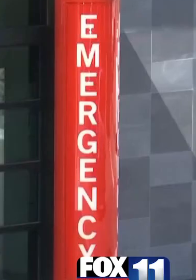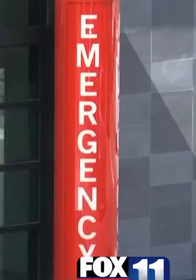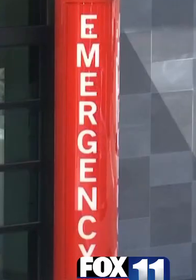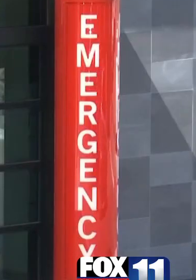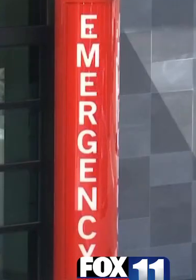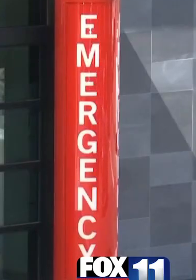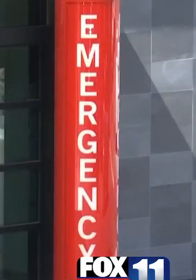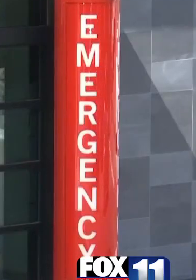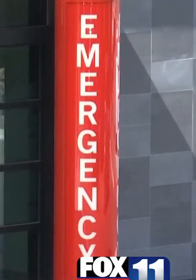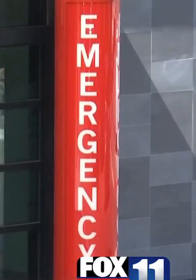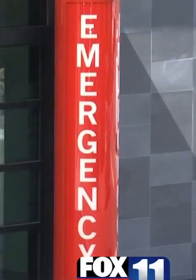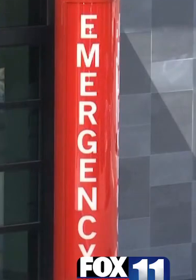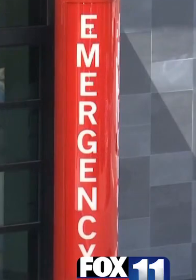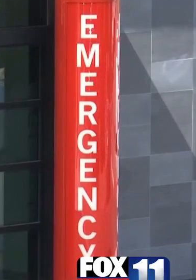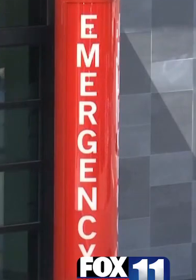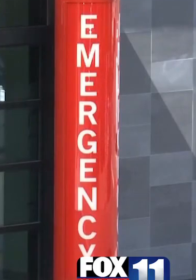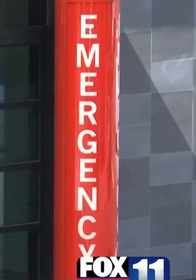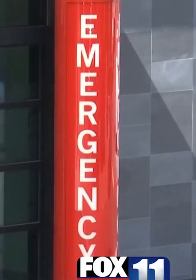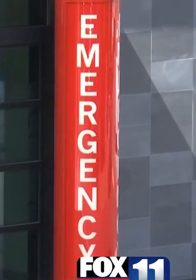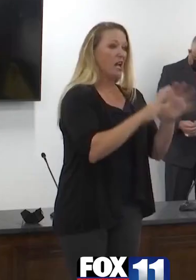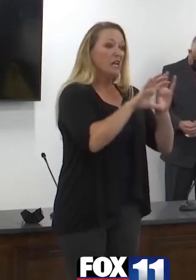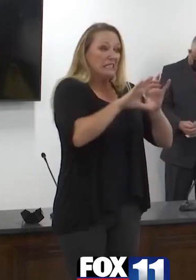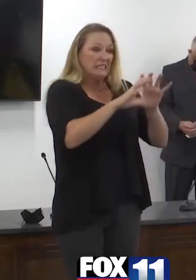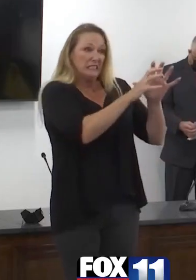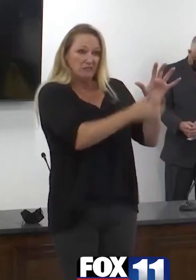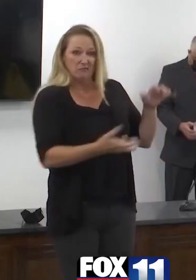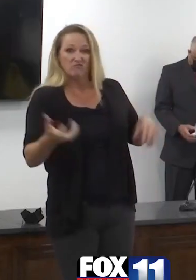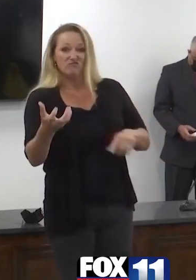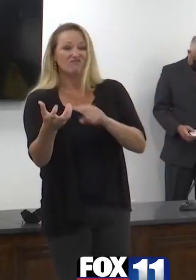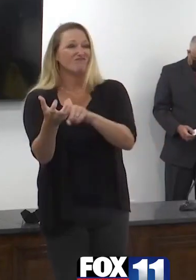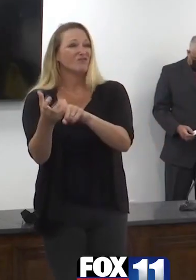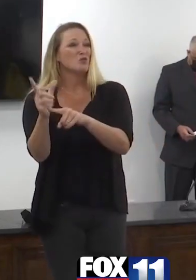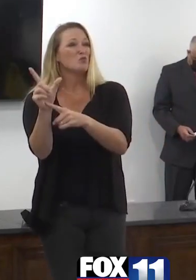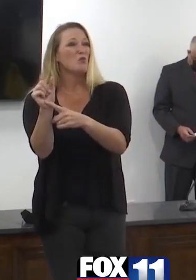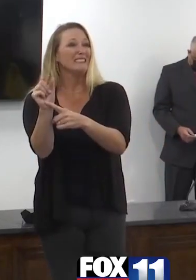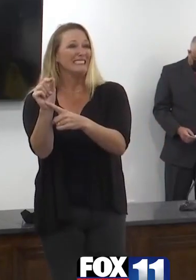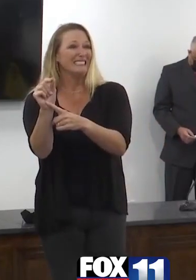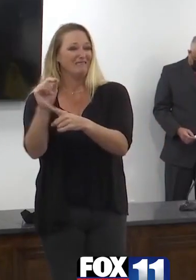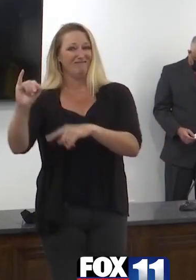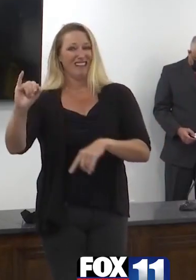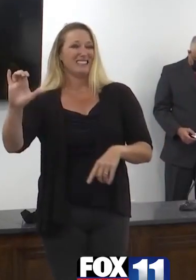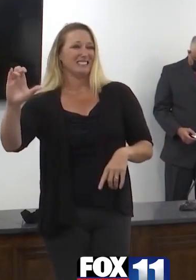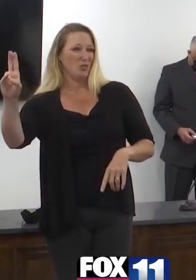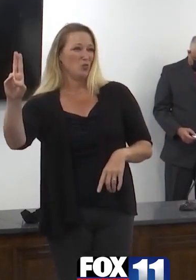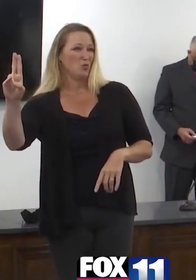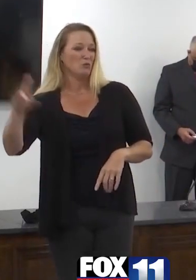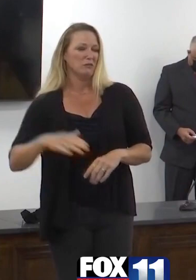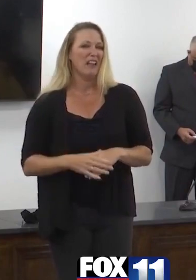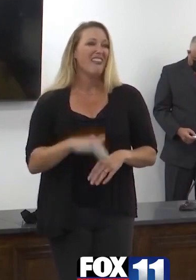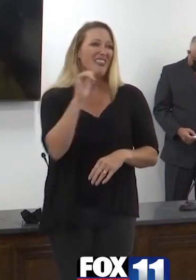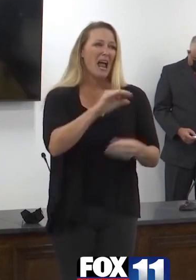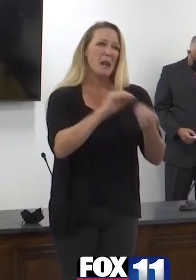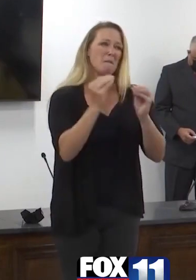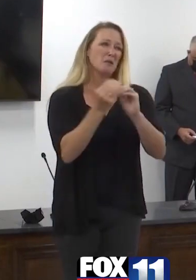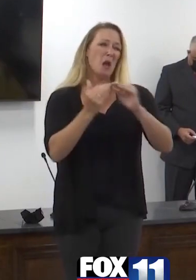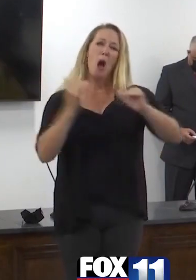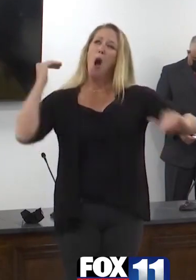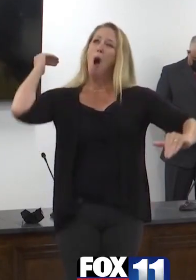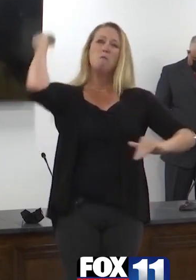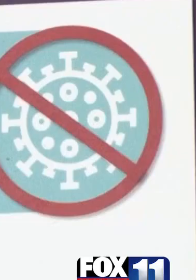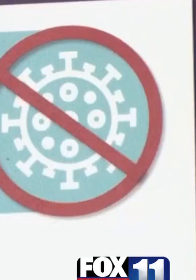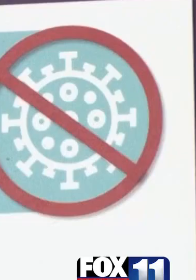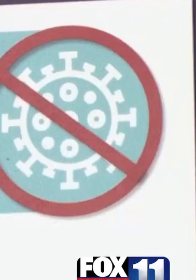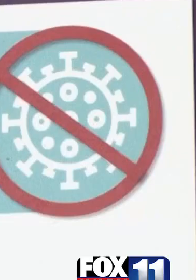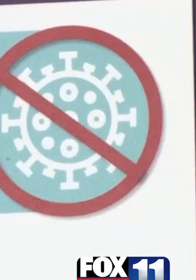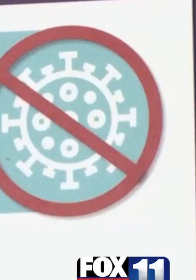in the intensive care unit. These numbers supersede anything that we have seen in this pandemic, including in